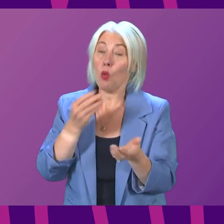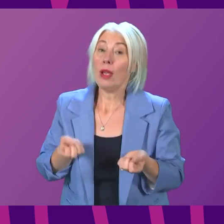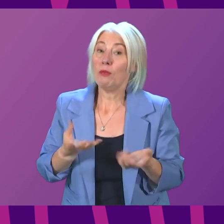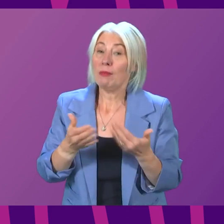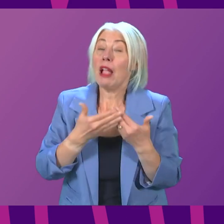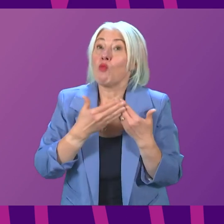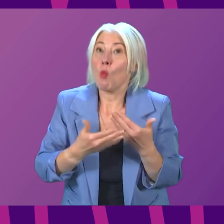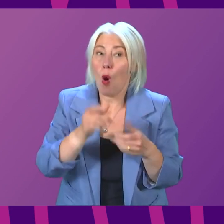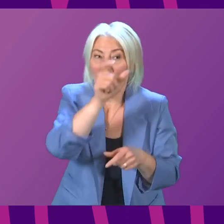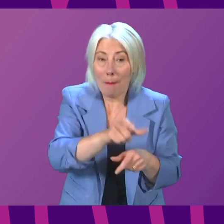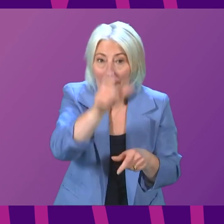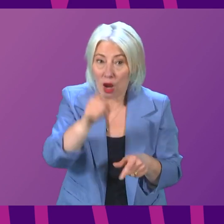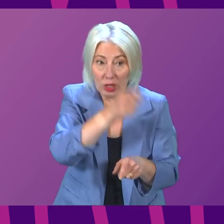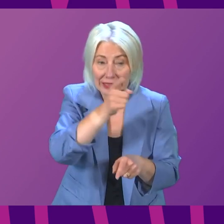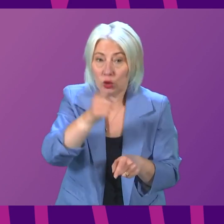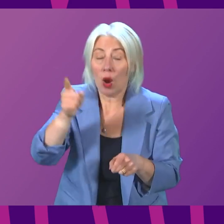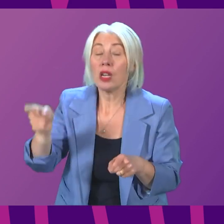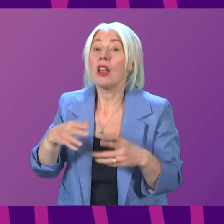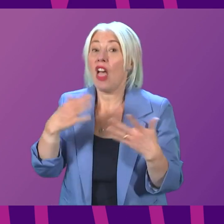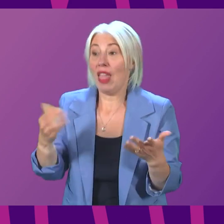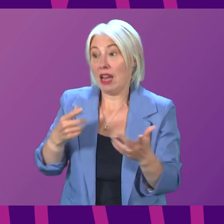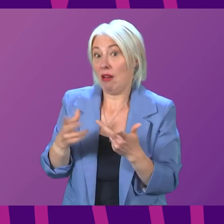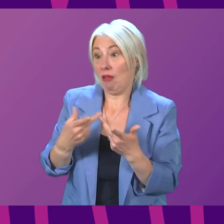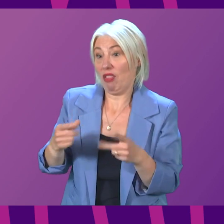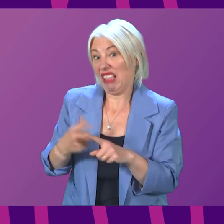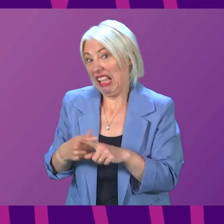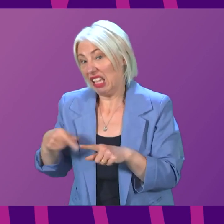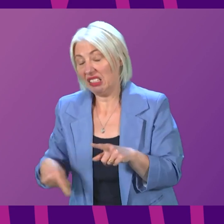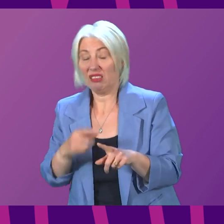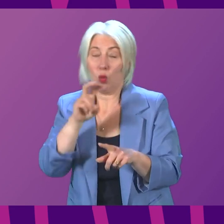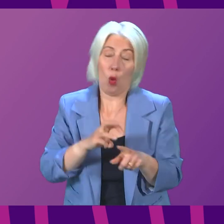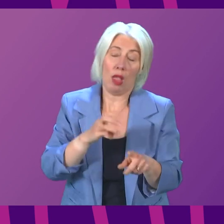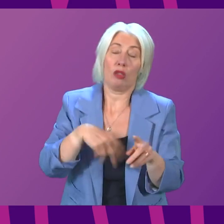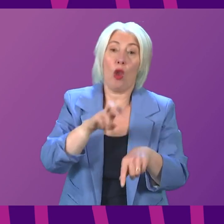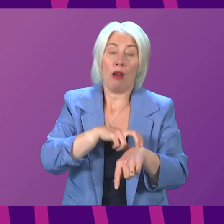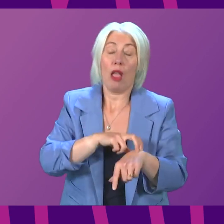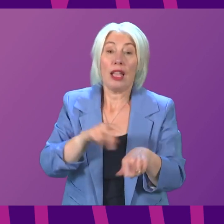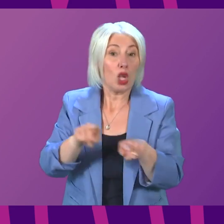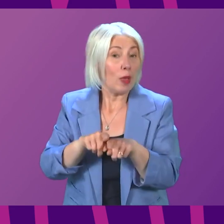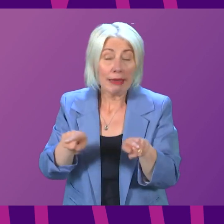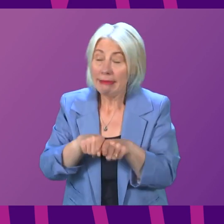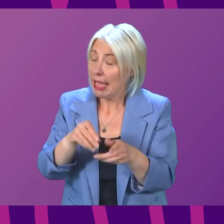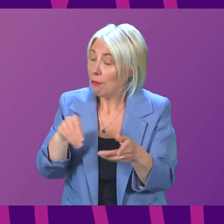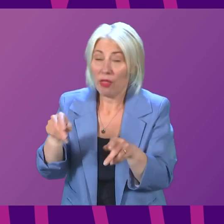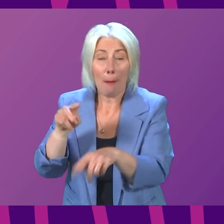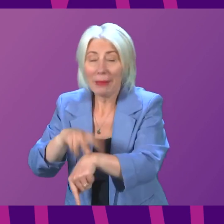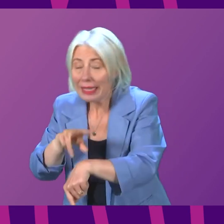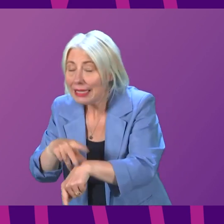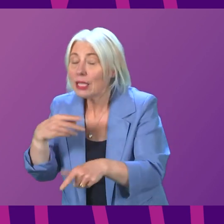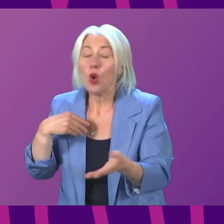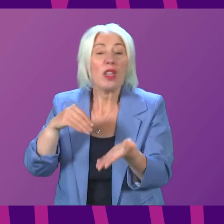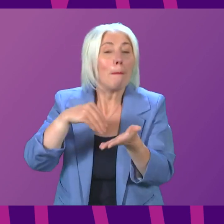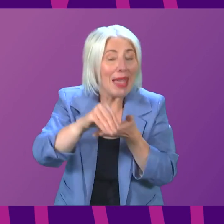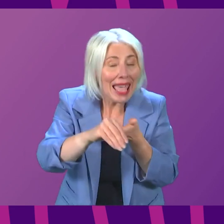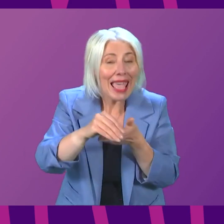in the UK. So these are the tools we are giving our frontline staff. of course, are paying, just as is the case with police officers, we are